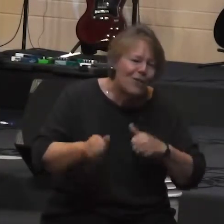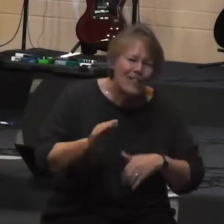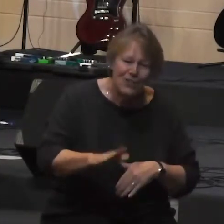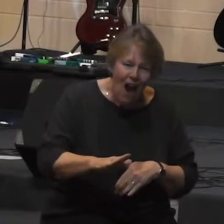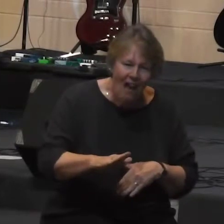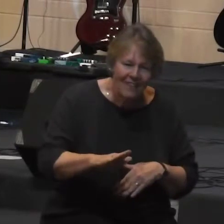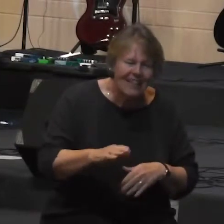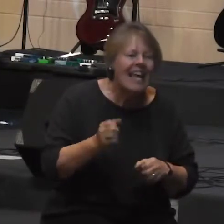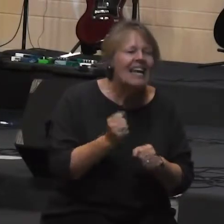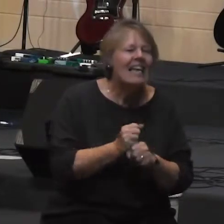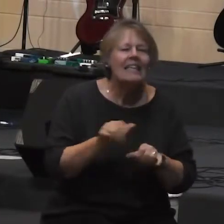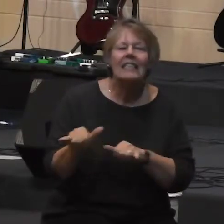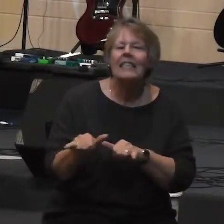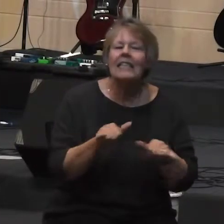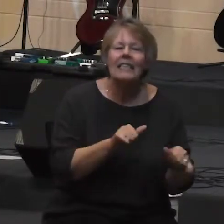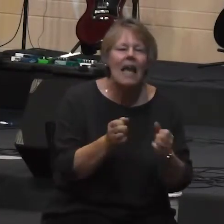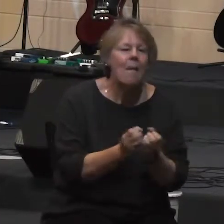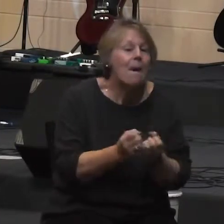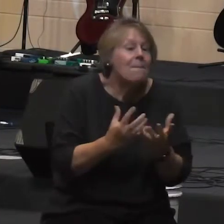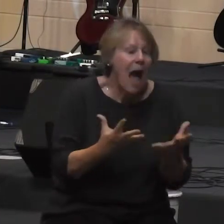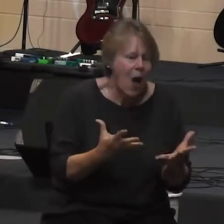amount of candy